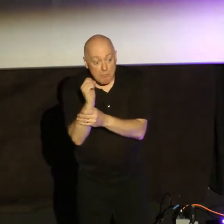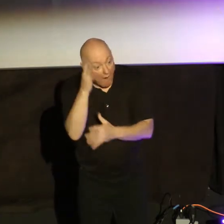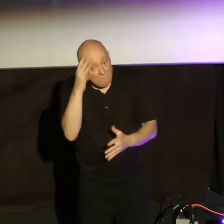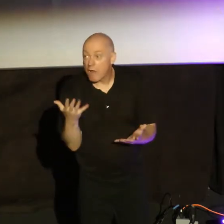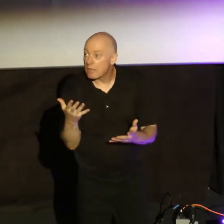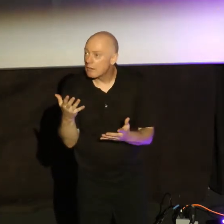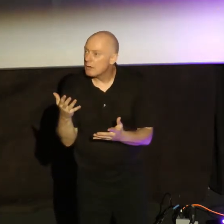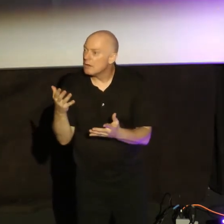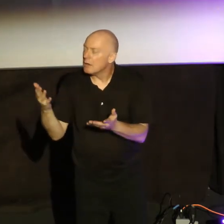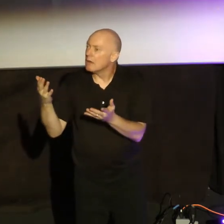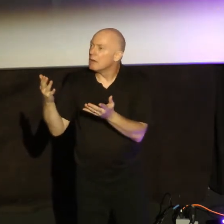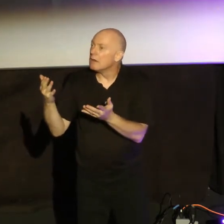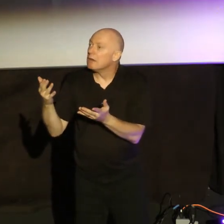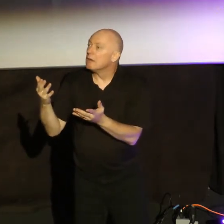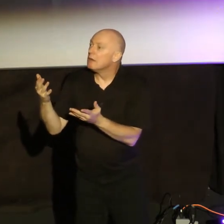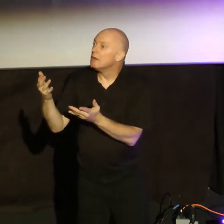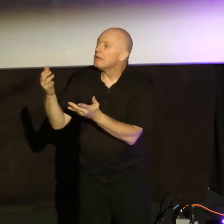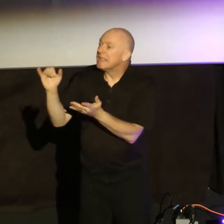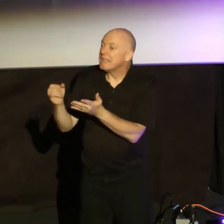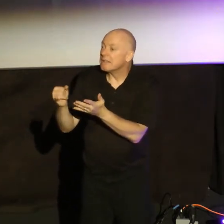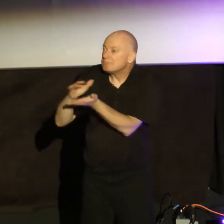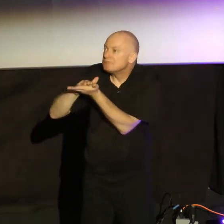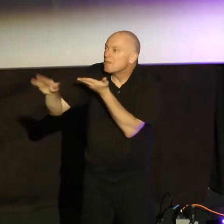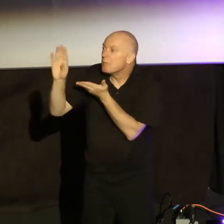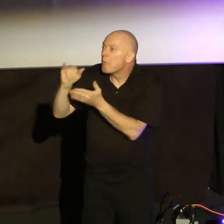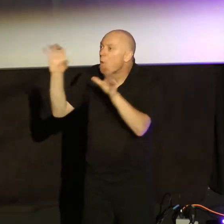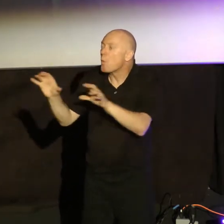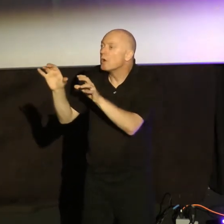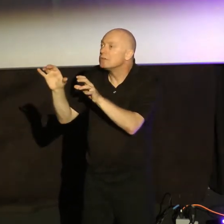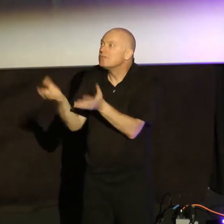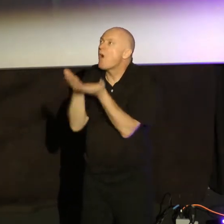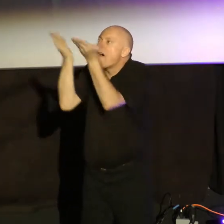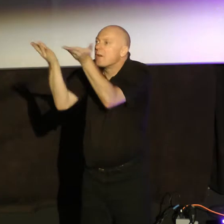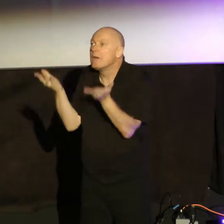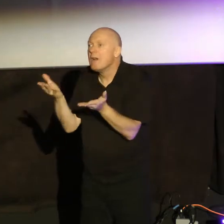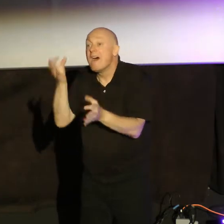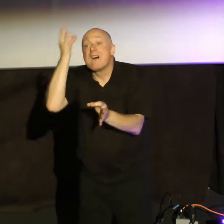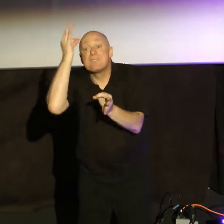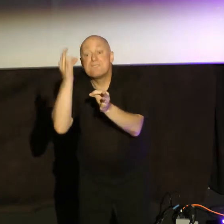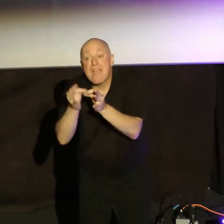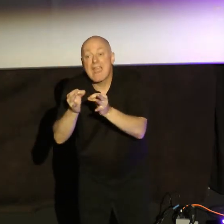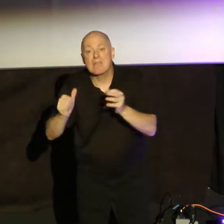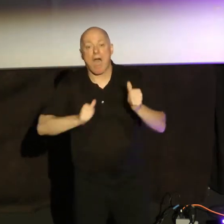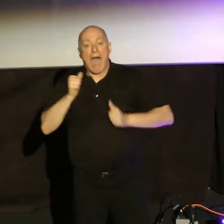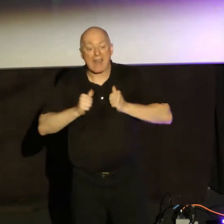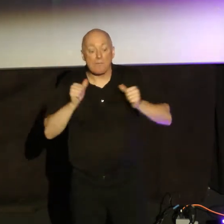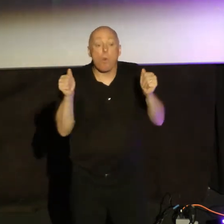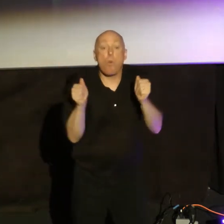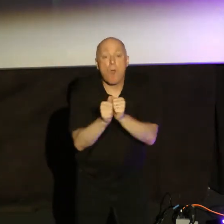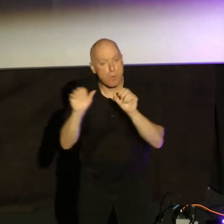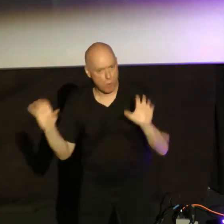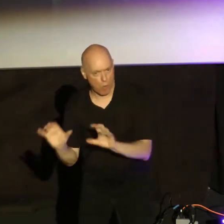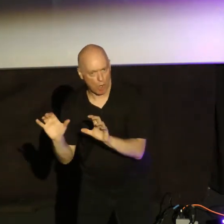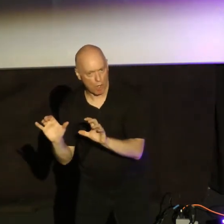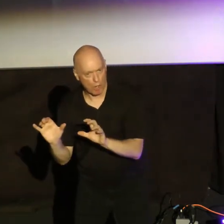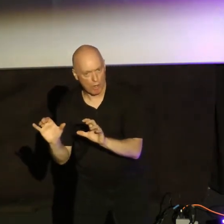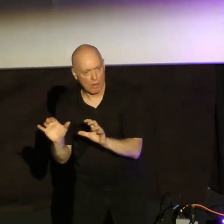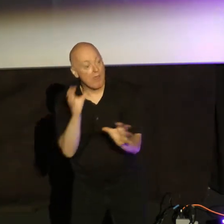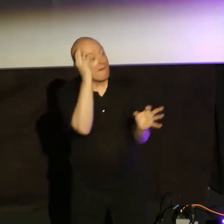works when he offered up his son Isaac on the altar? You see that faith was active along with his works, and faith was completed by